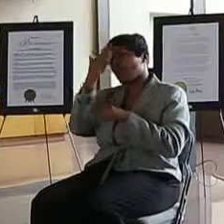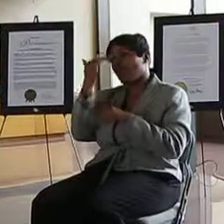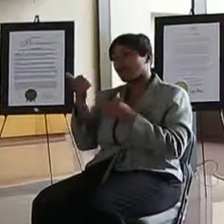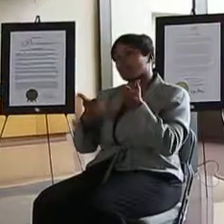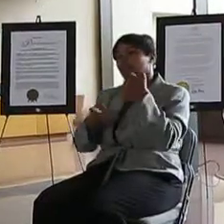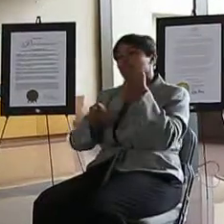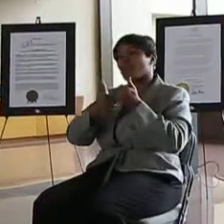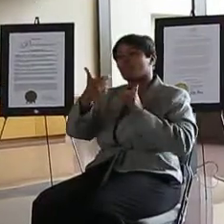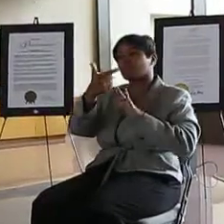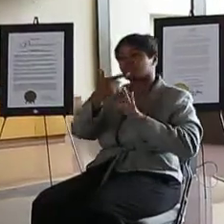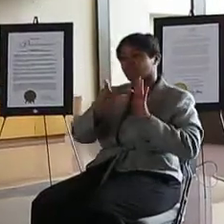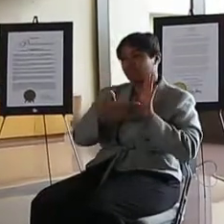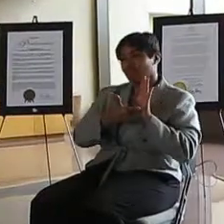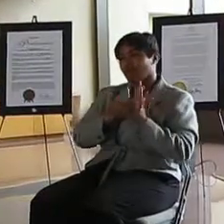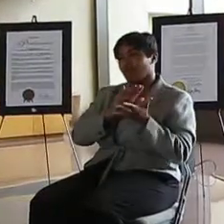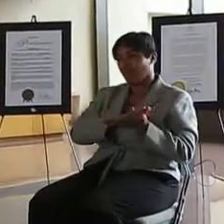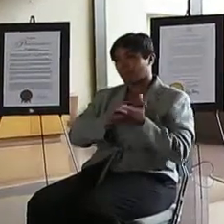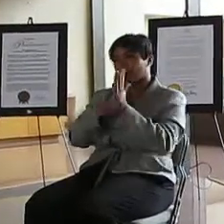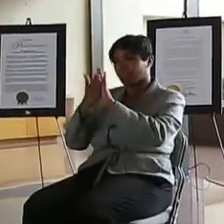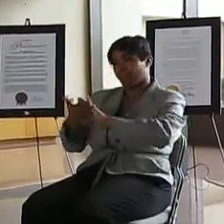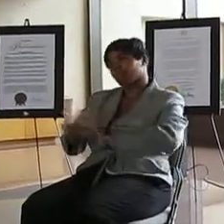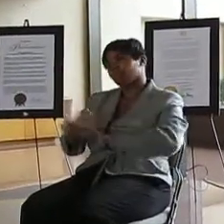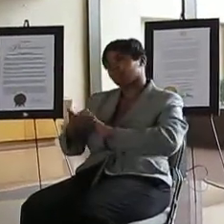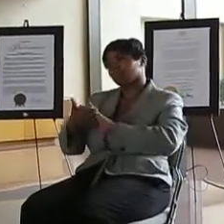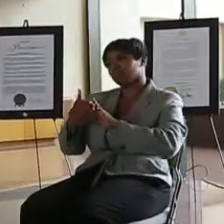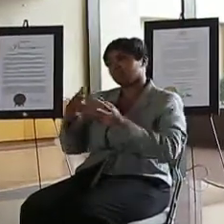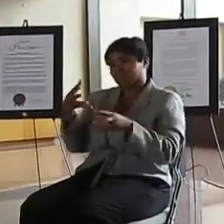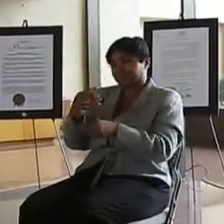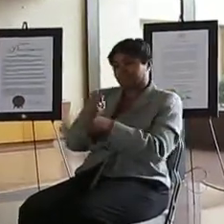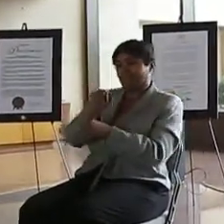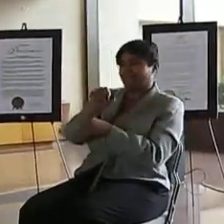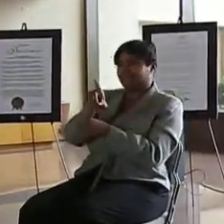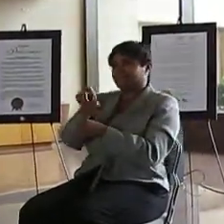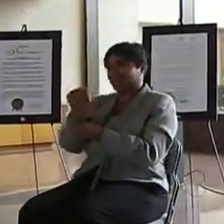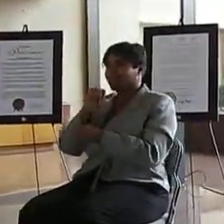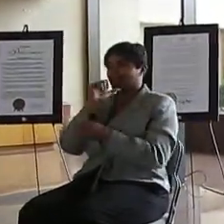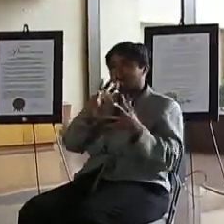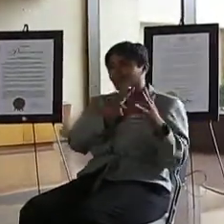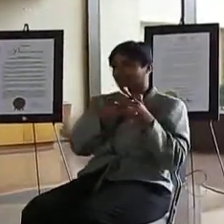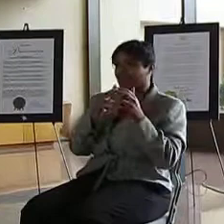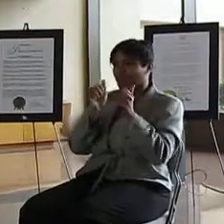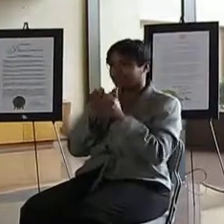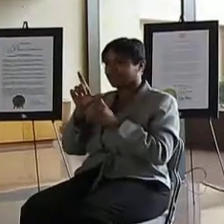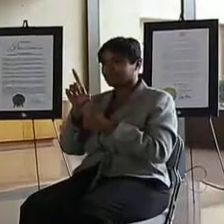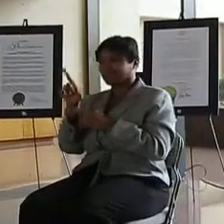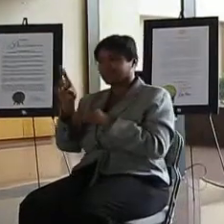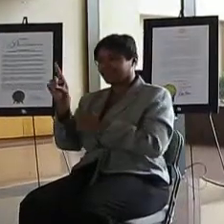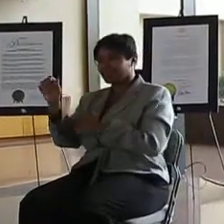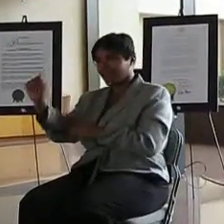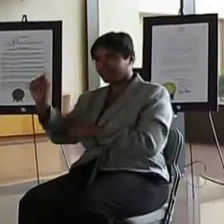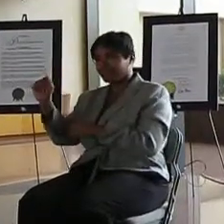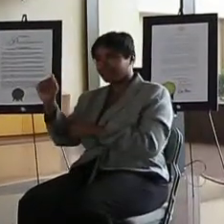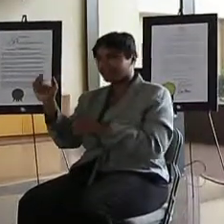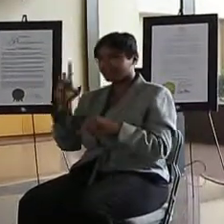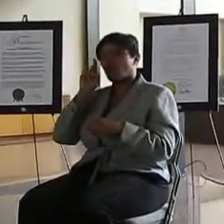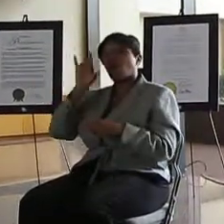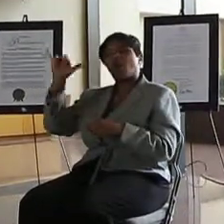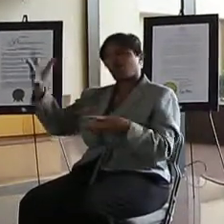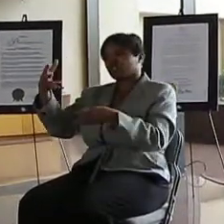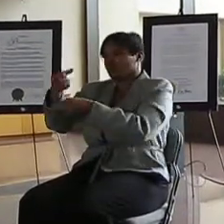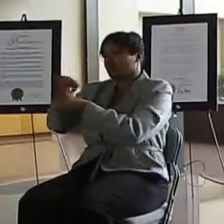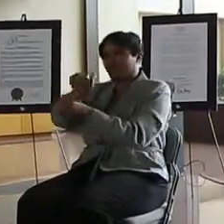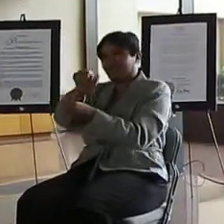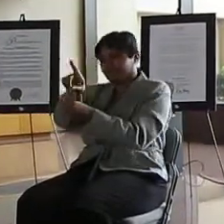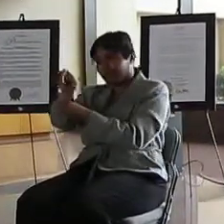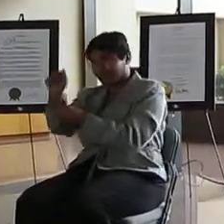ends up becoming an acronym at some point. So ADA and